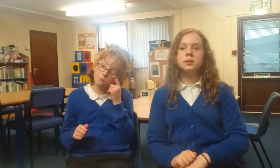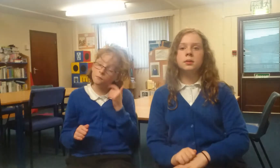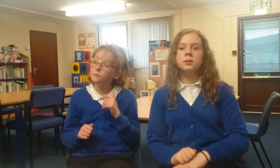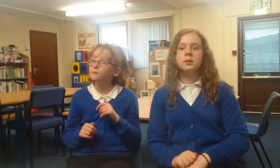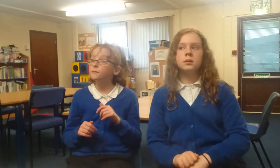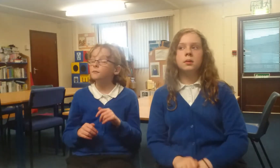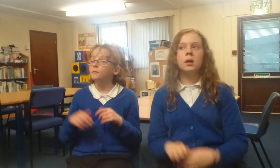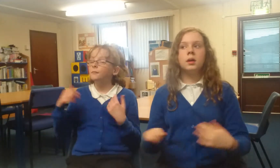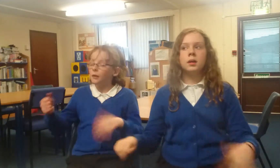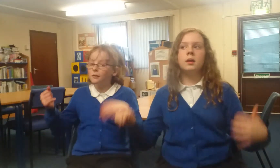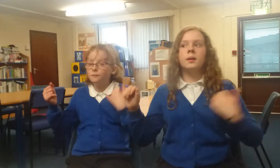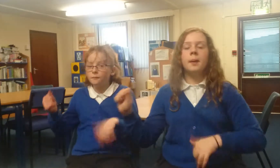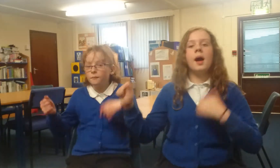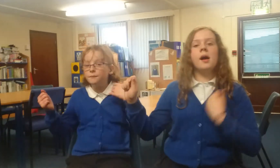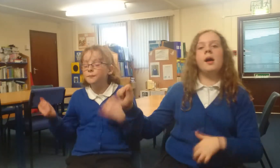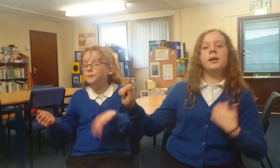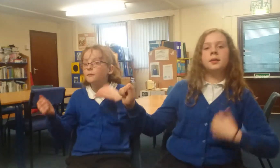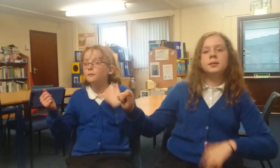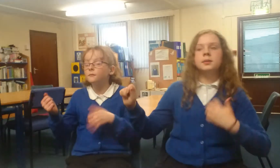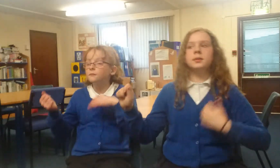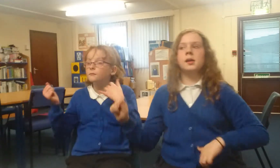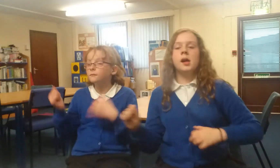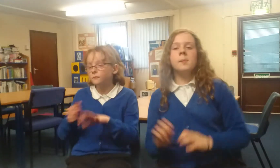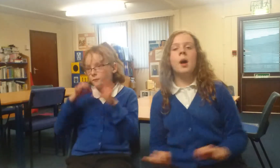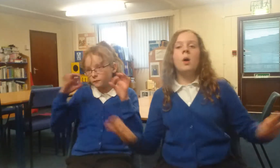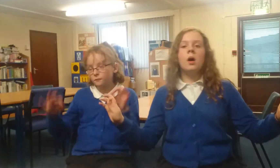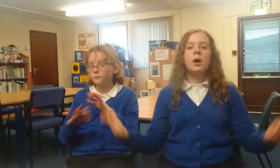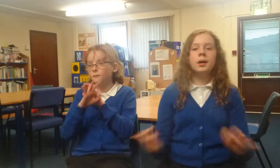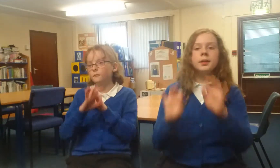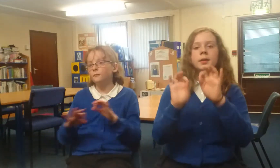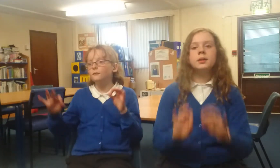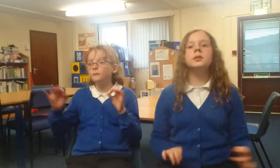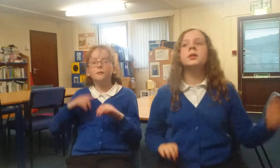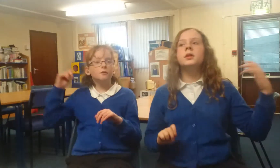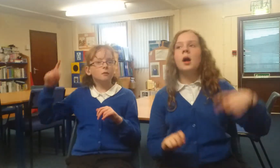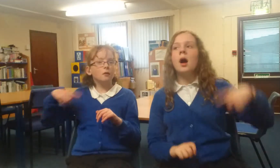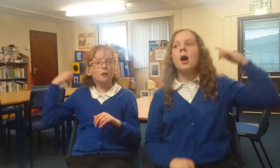The band is kicking and the music's come alive